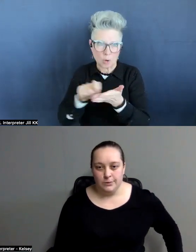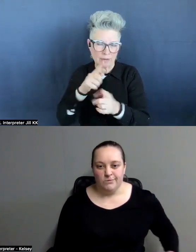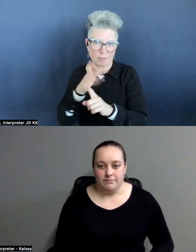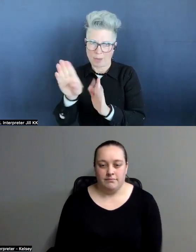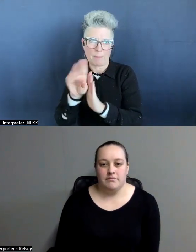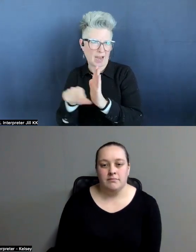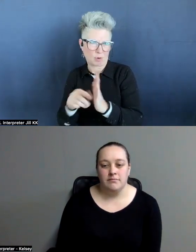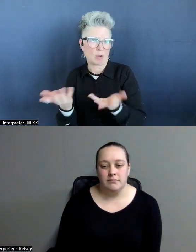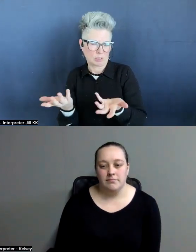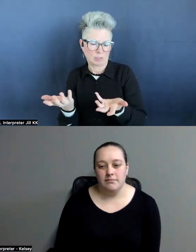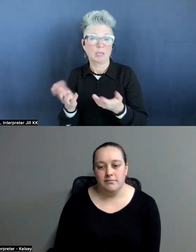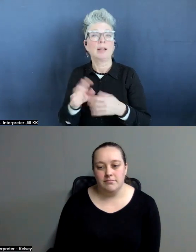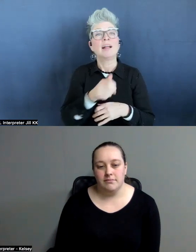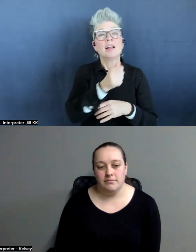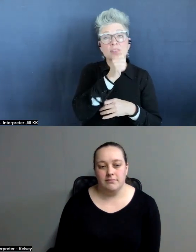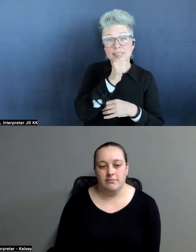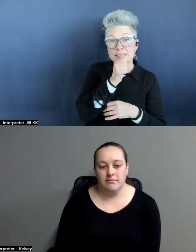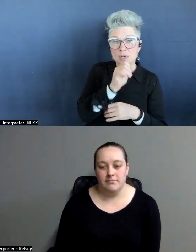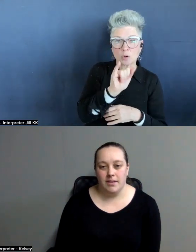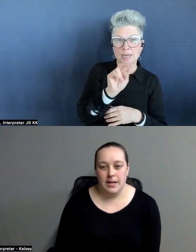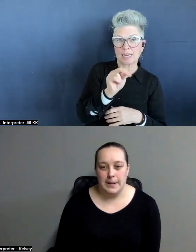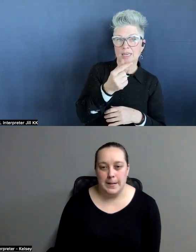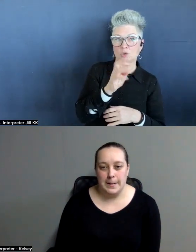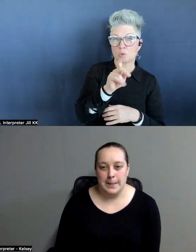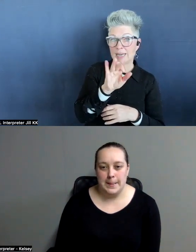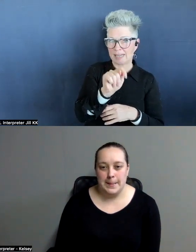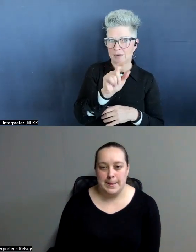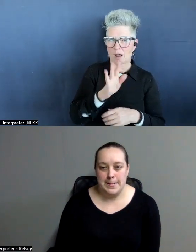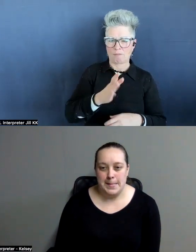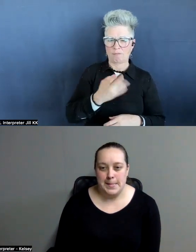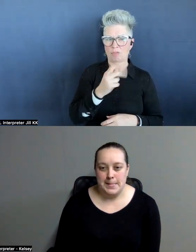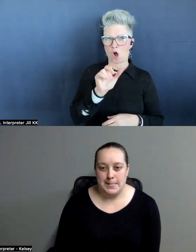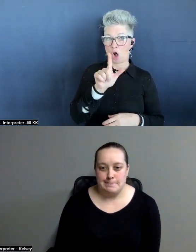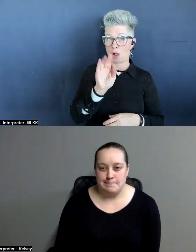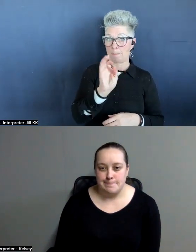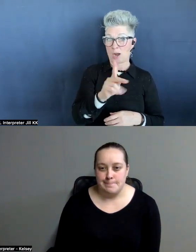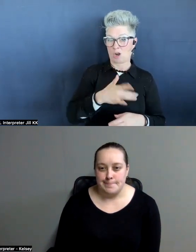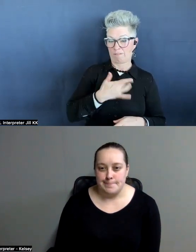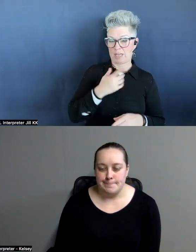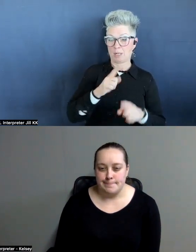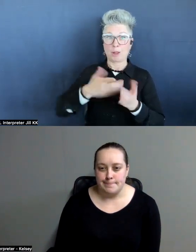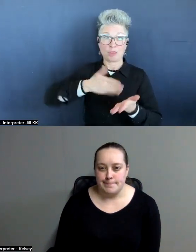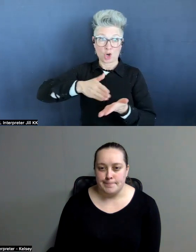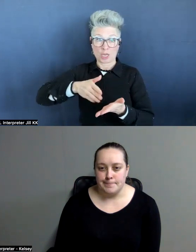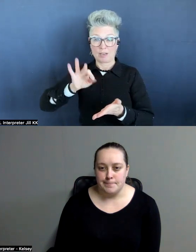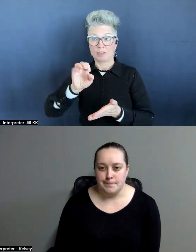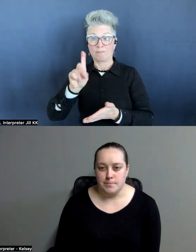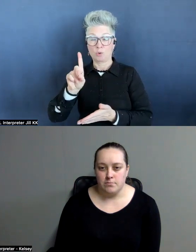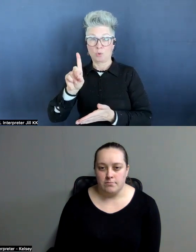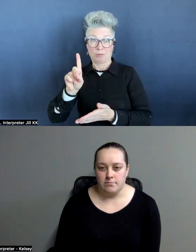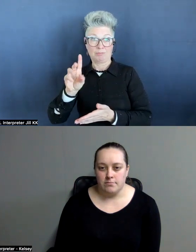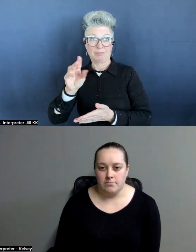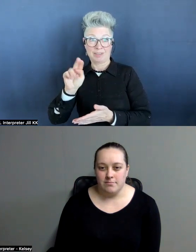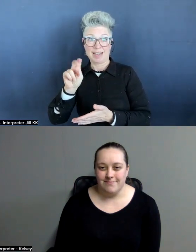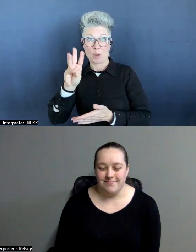having the kind of mishmash of kind of the Hallmark feel, but the cooking, the food network, my mama and I binge